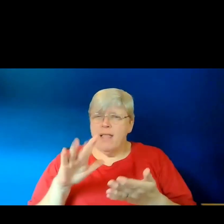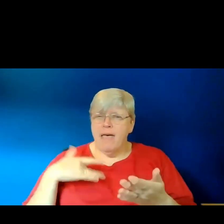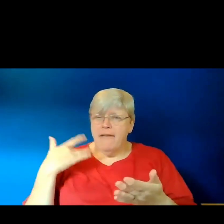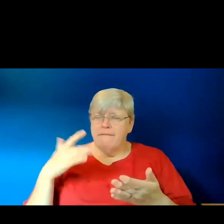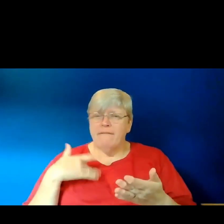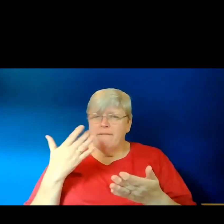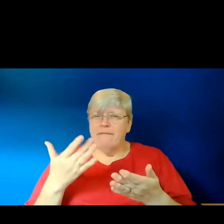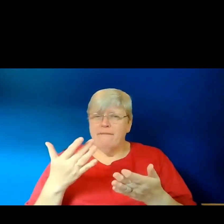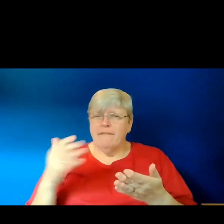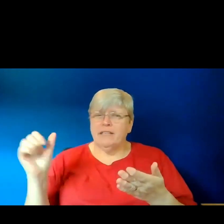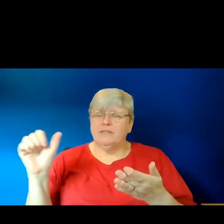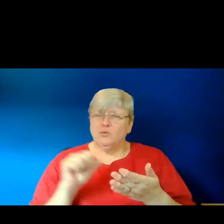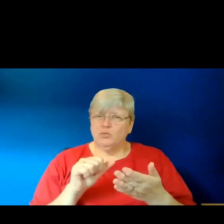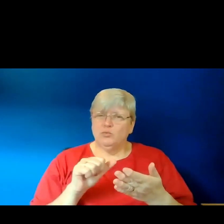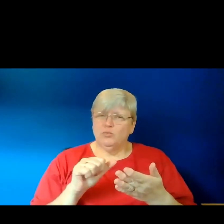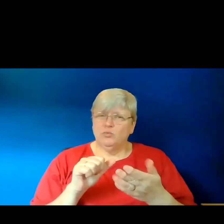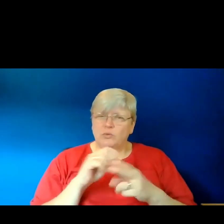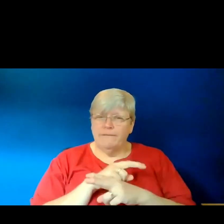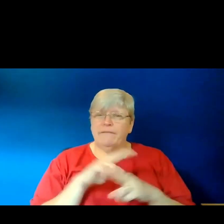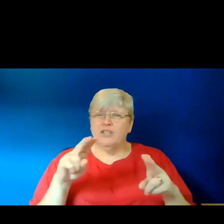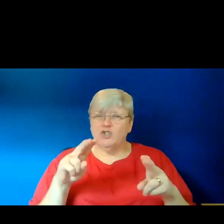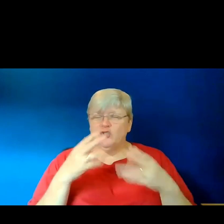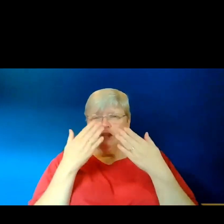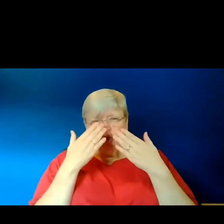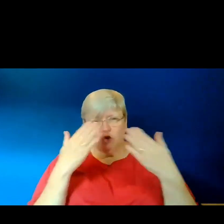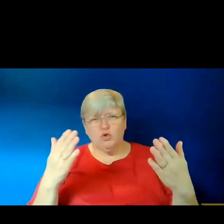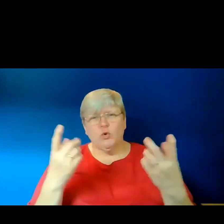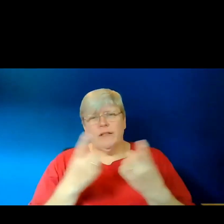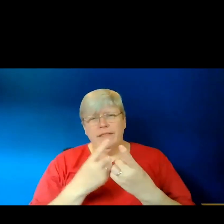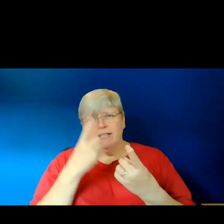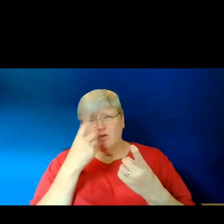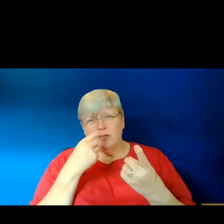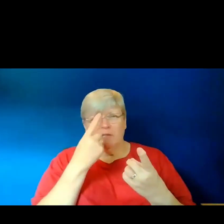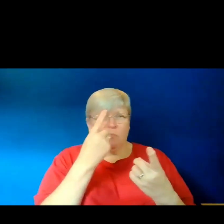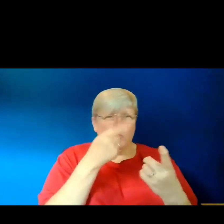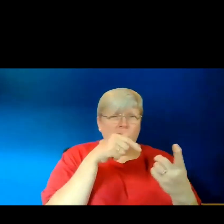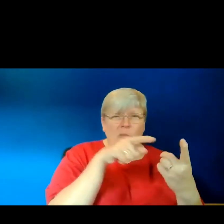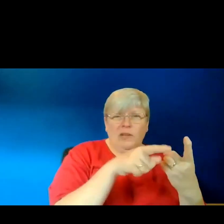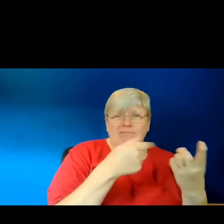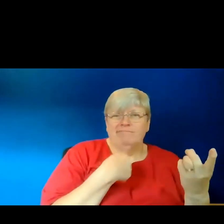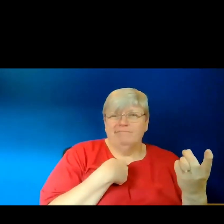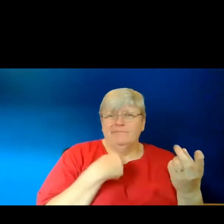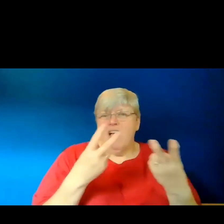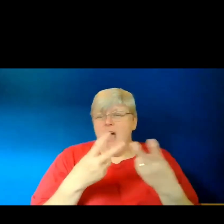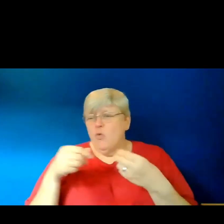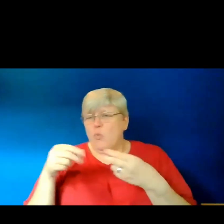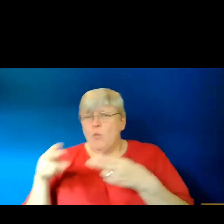they're supposed to visually signal that things could have been one way, but they also could have been another way.